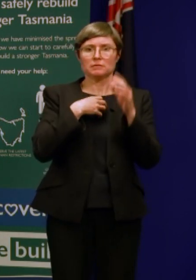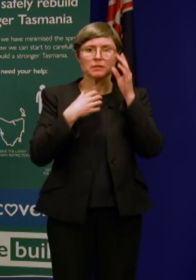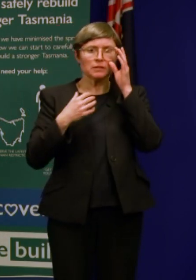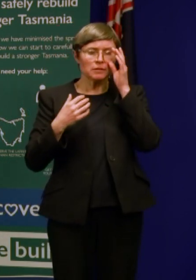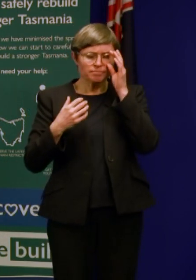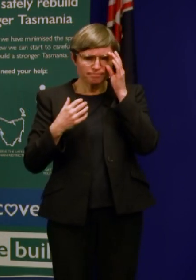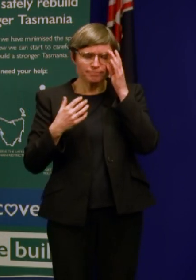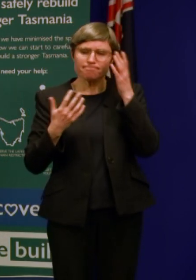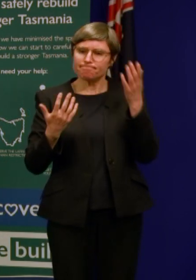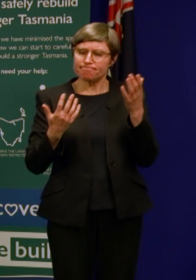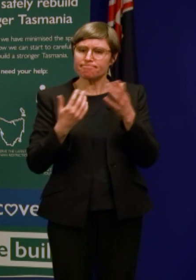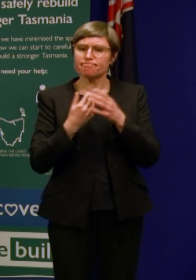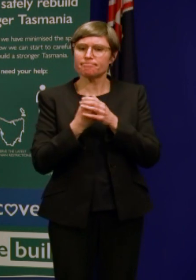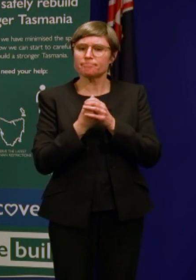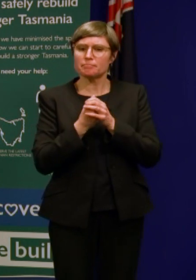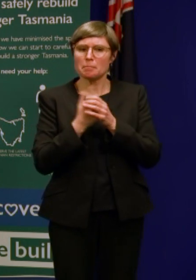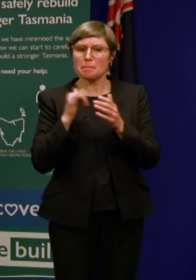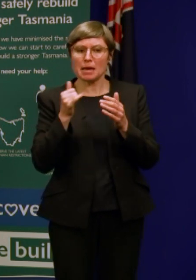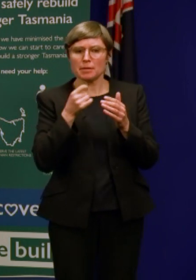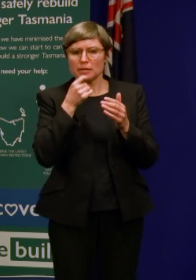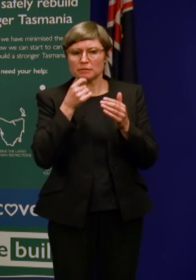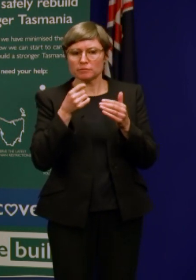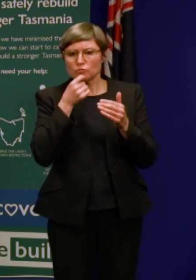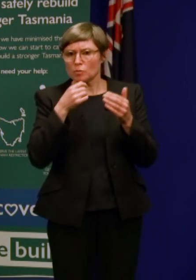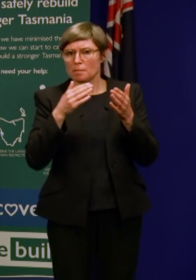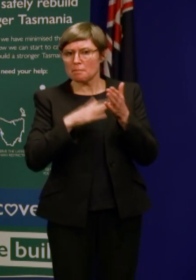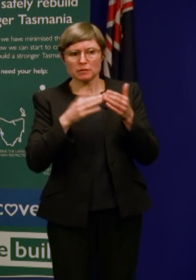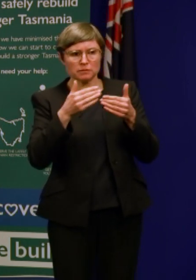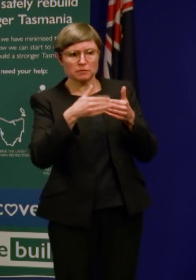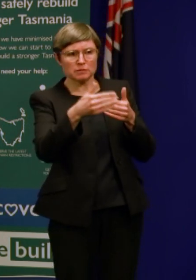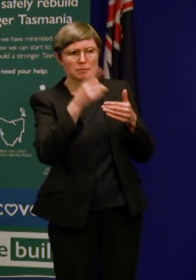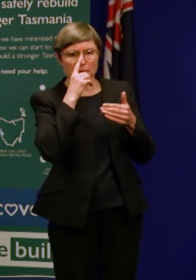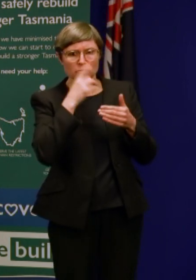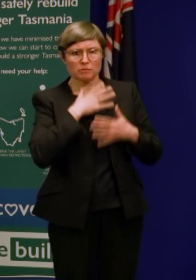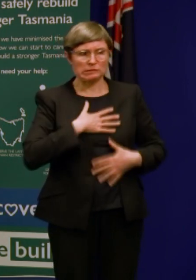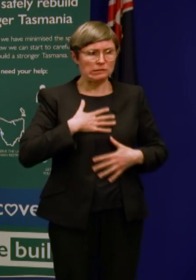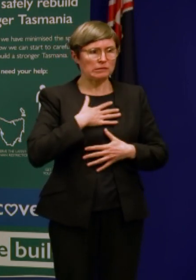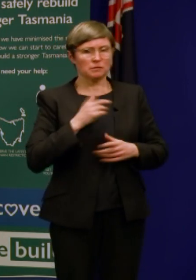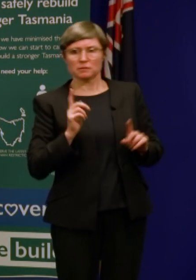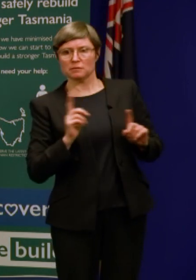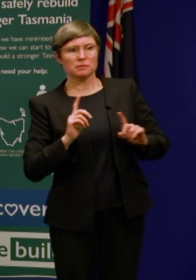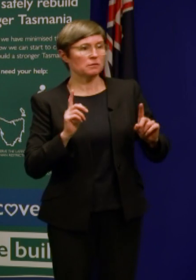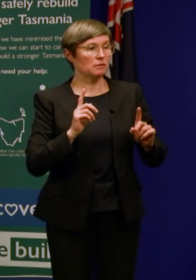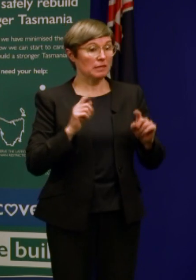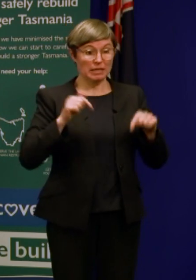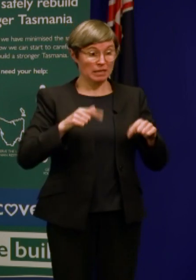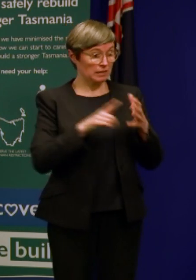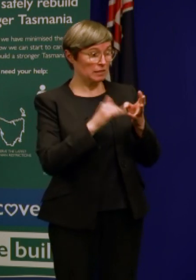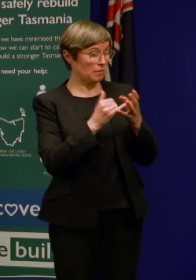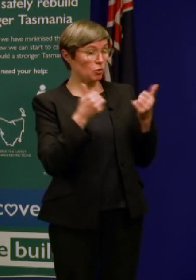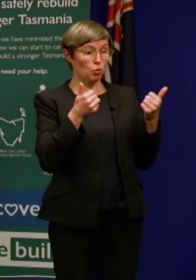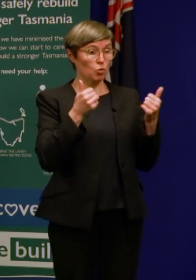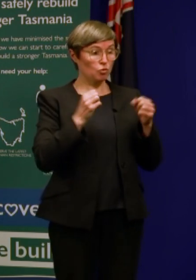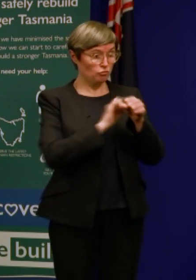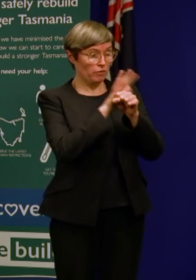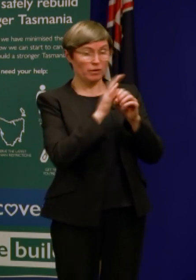fearful about the coming months because we've been in a situation with no cases. That's been reassuring